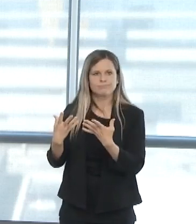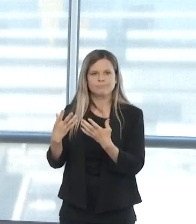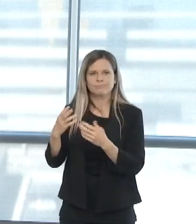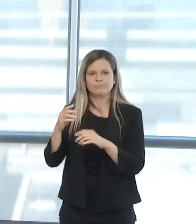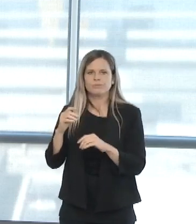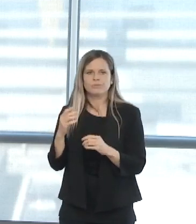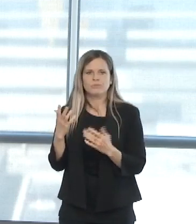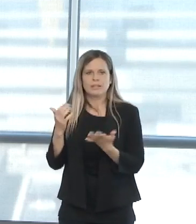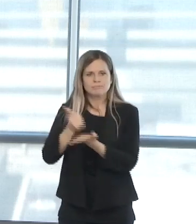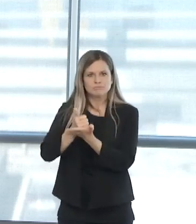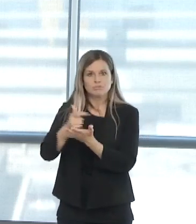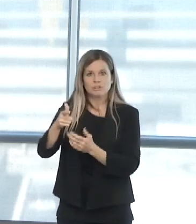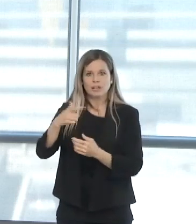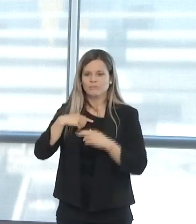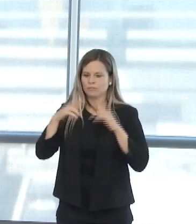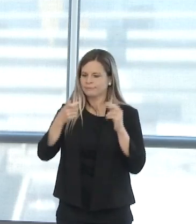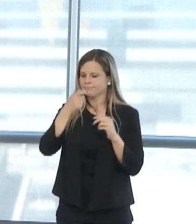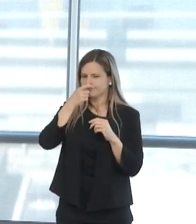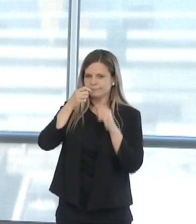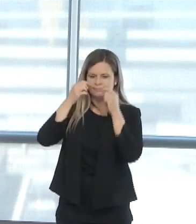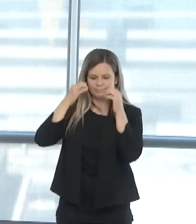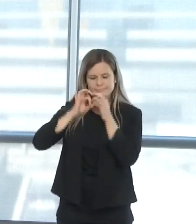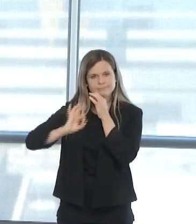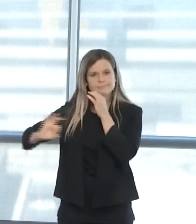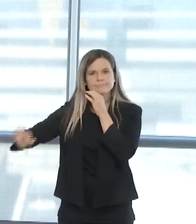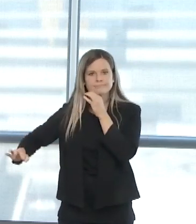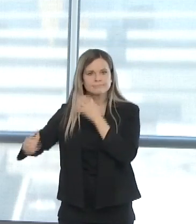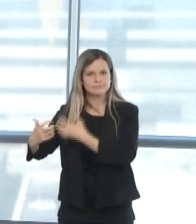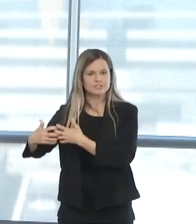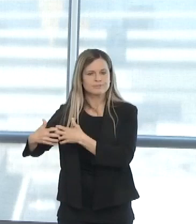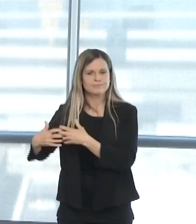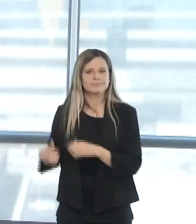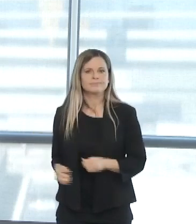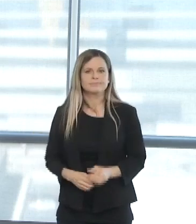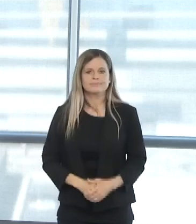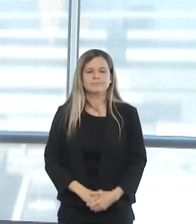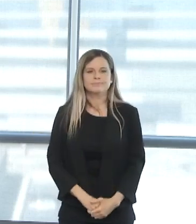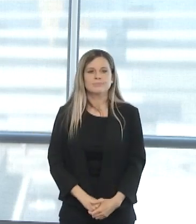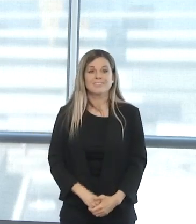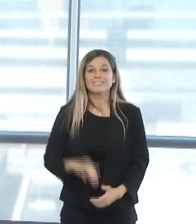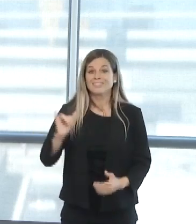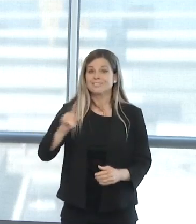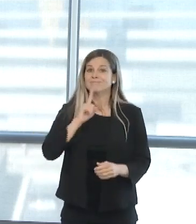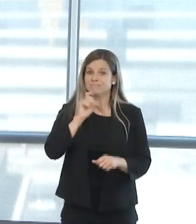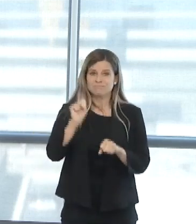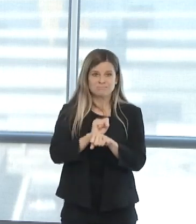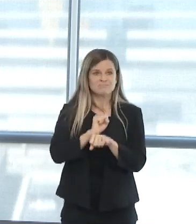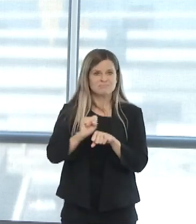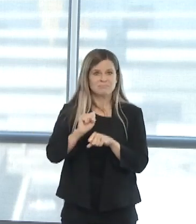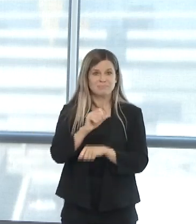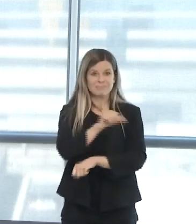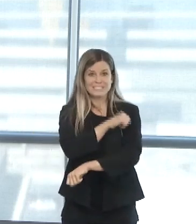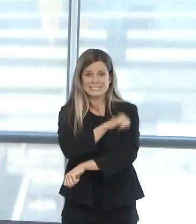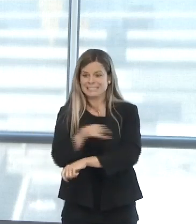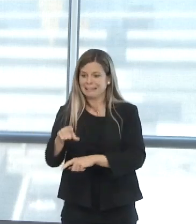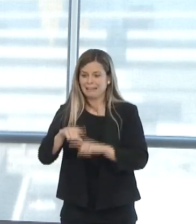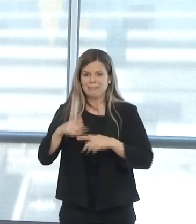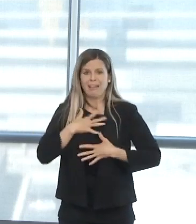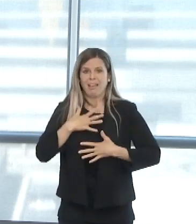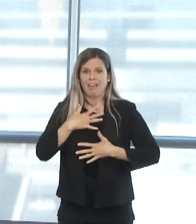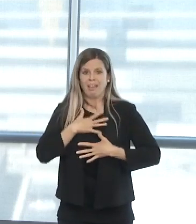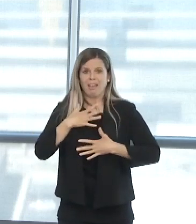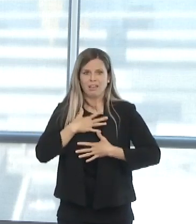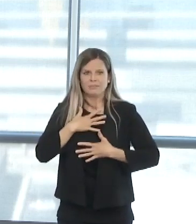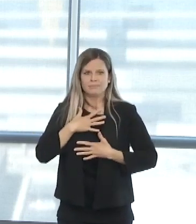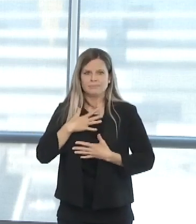is a specialized piece of equipment that literally supports a patient's breathing. As you know, that's